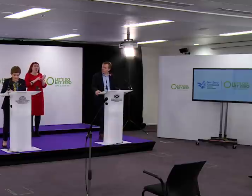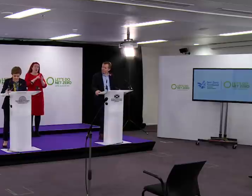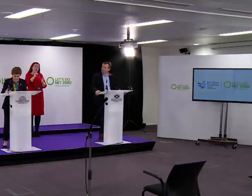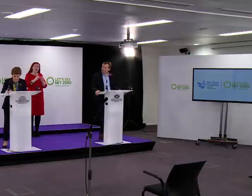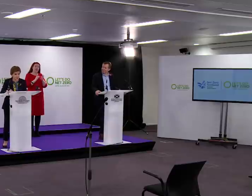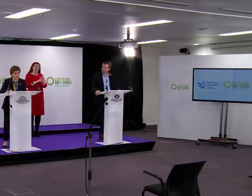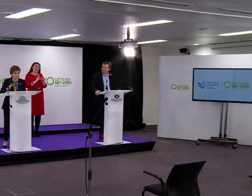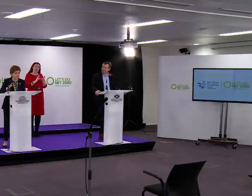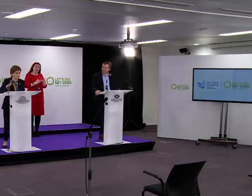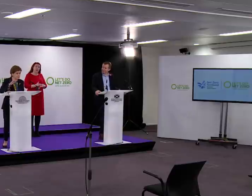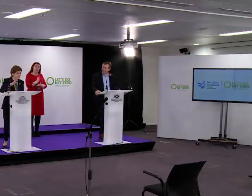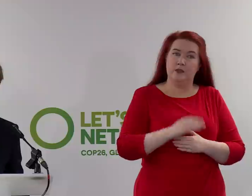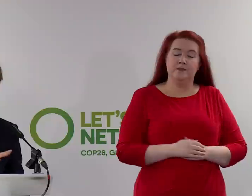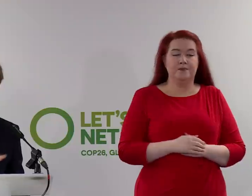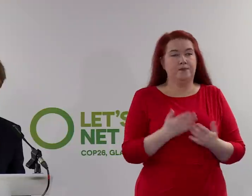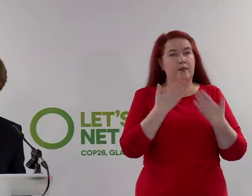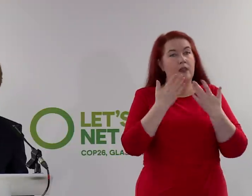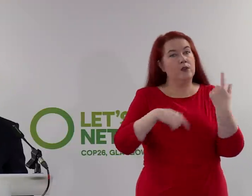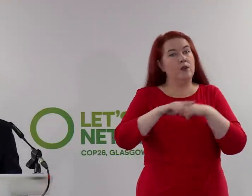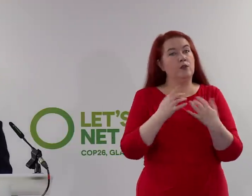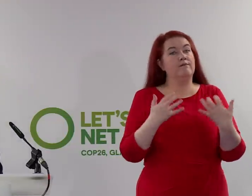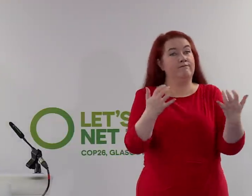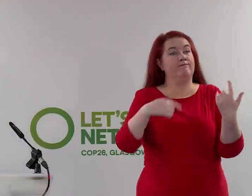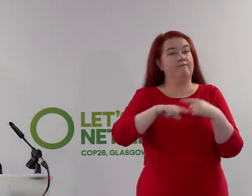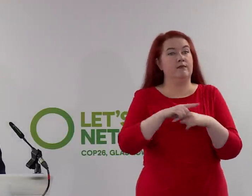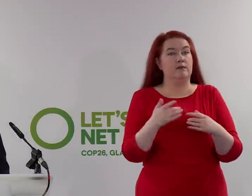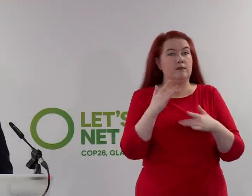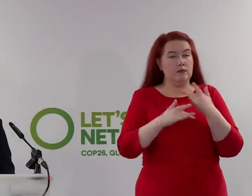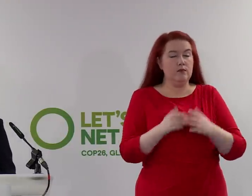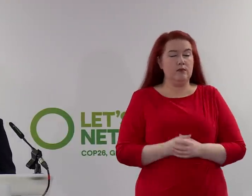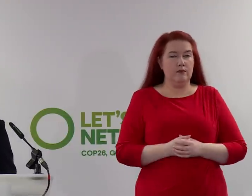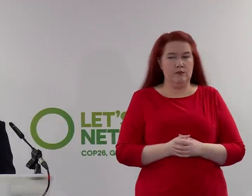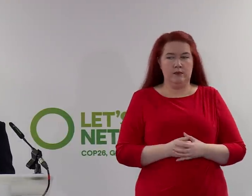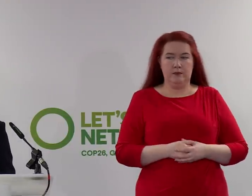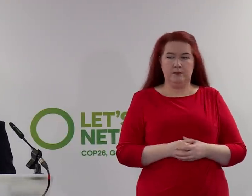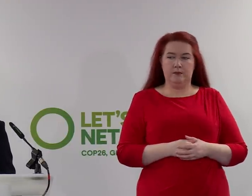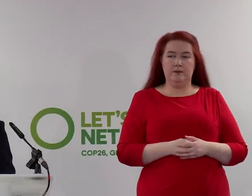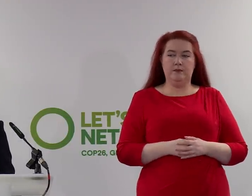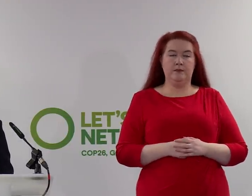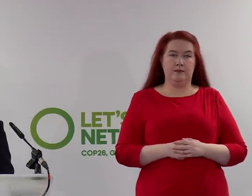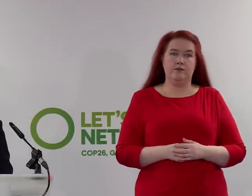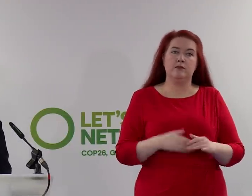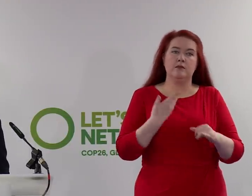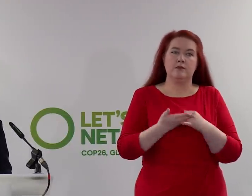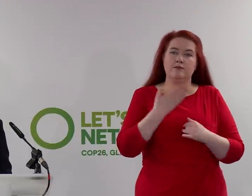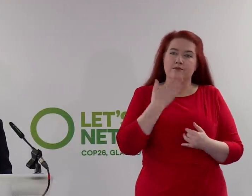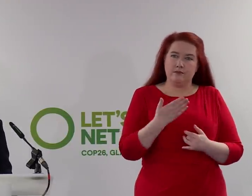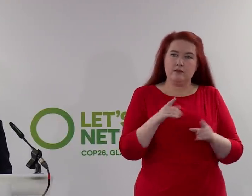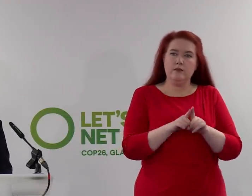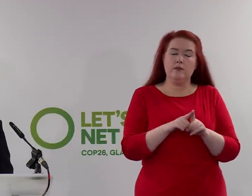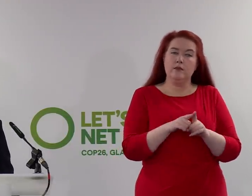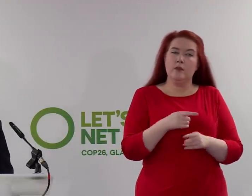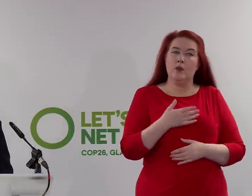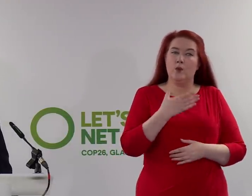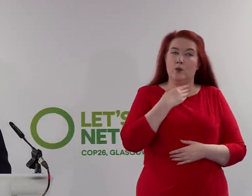BSL interpretation, and to everybody who's joined us in the room or online. Let me just end by thanking and wishing well for the next two weeks